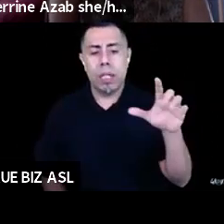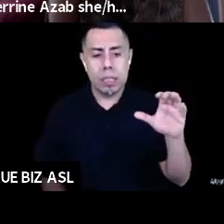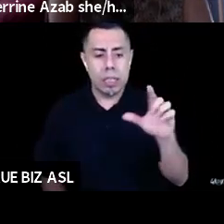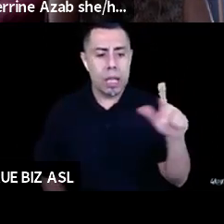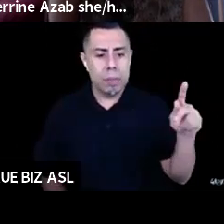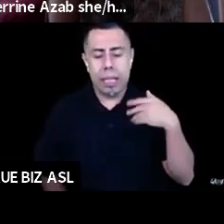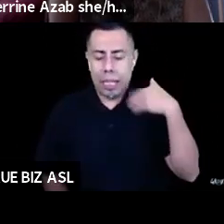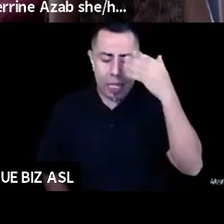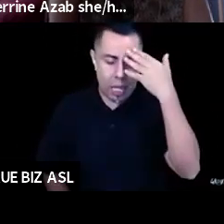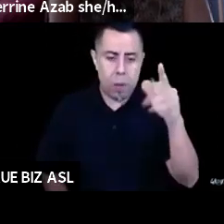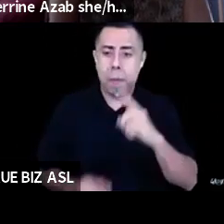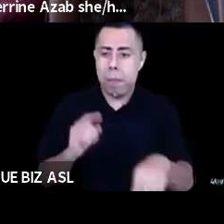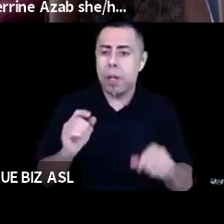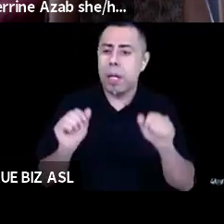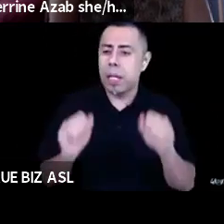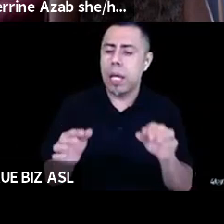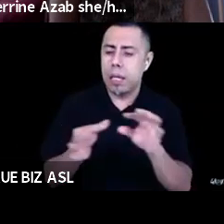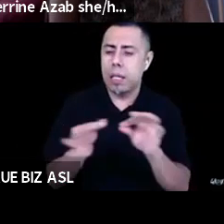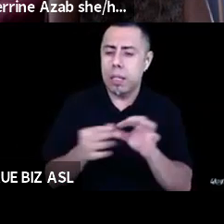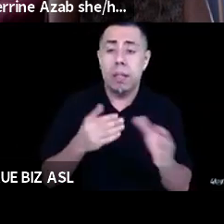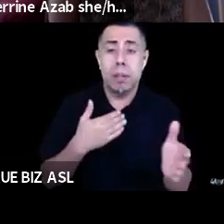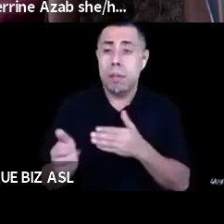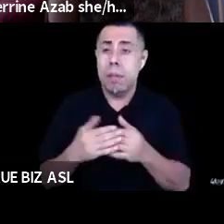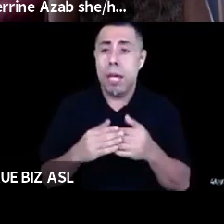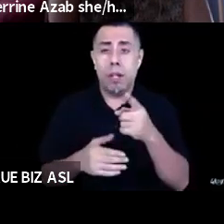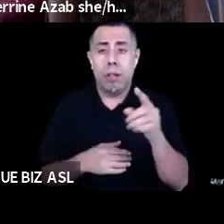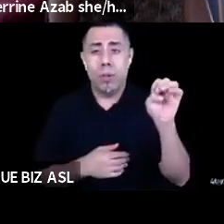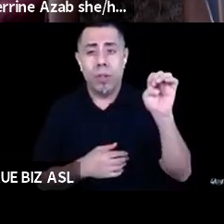will say is that regardless if you're on the East coast, central, um,